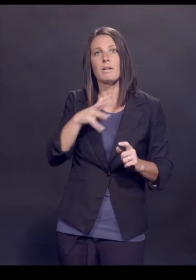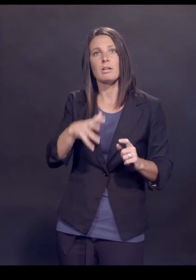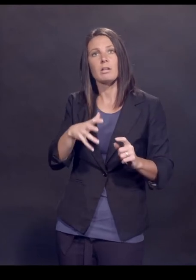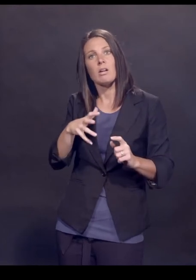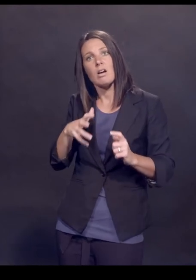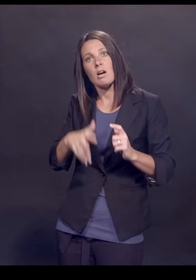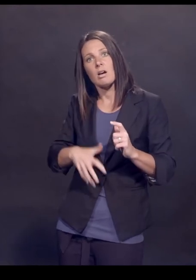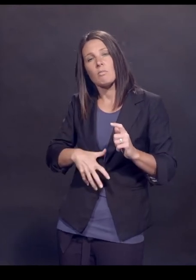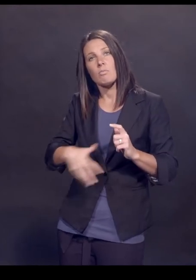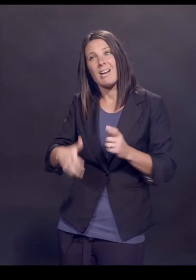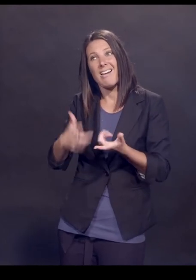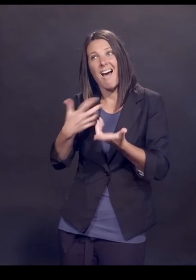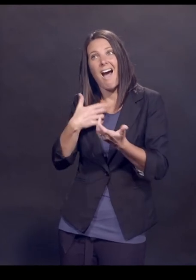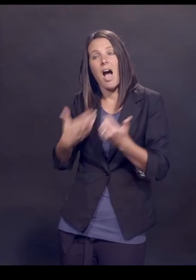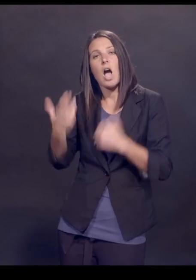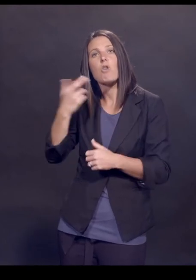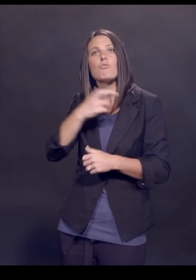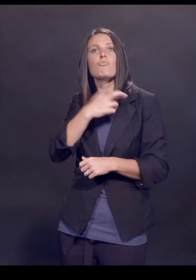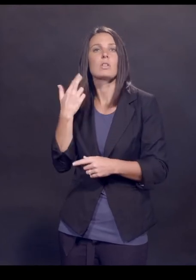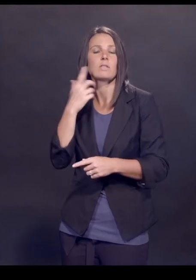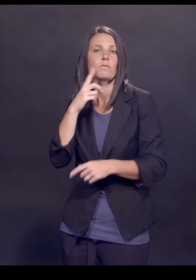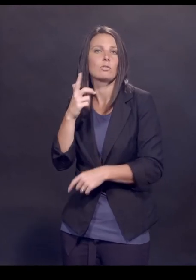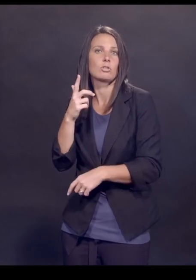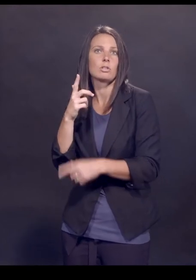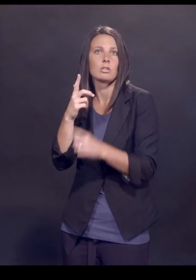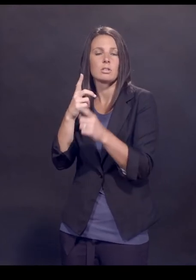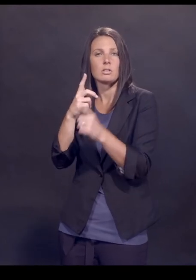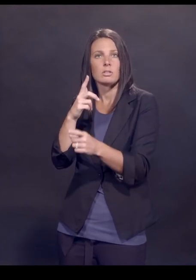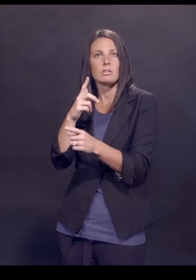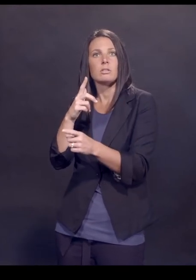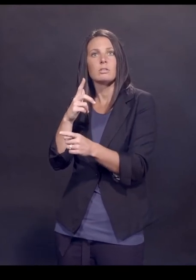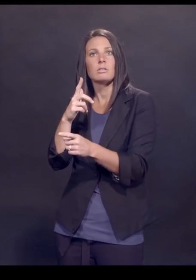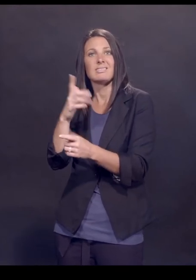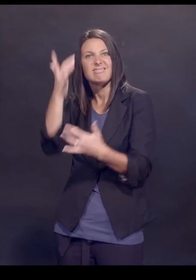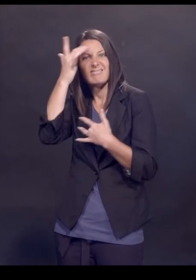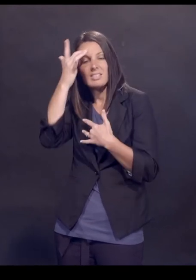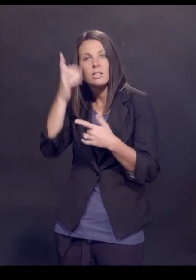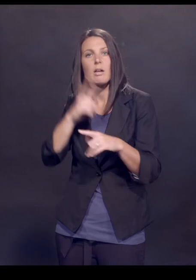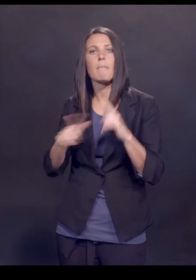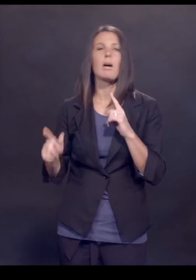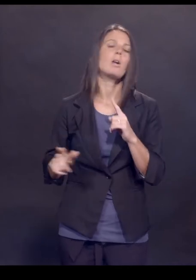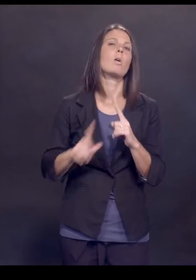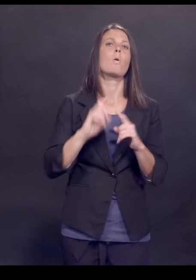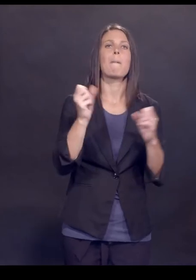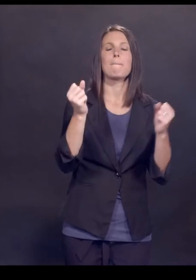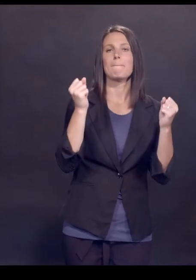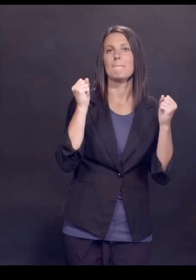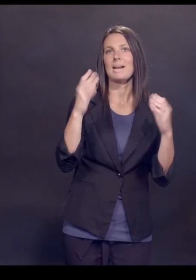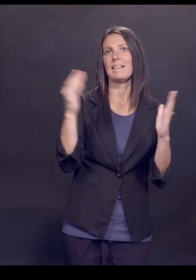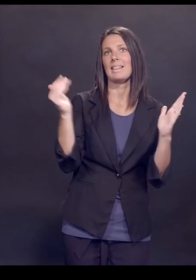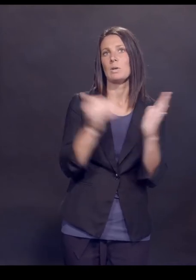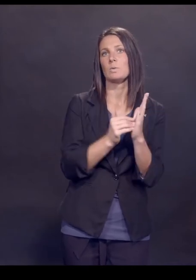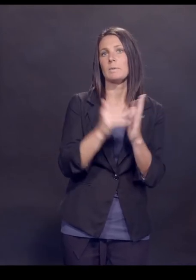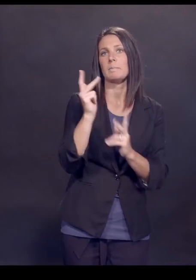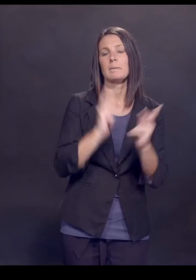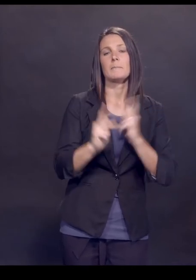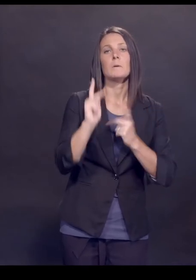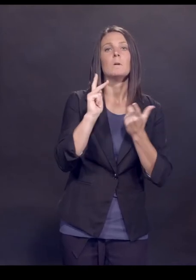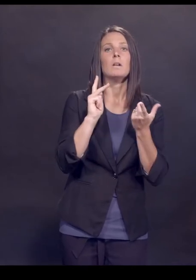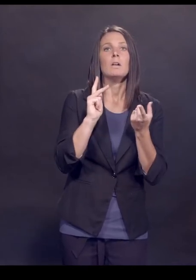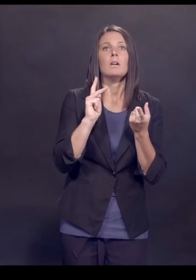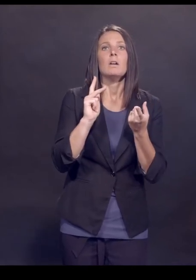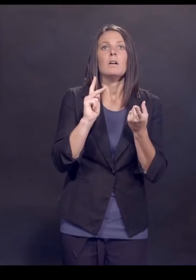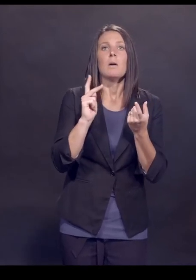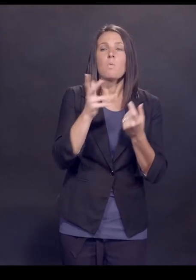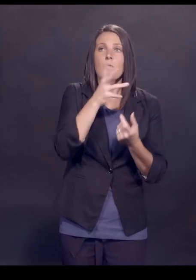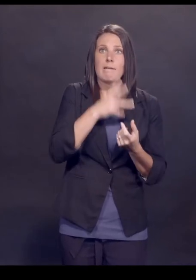severe disease. And so what happened then through a system called the V-safe mechanism is when thousands and then tens of thousands and then hundreds of thousands of